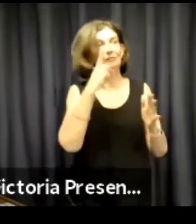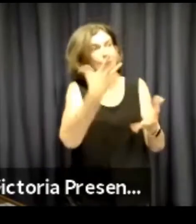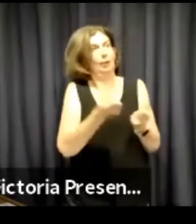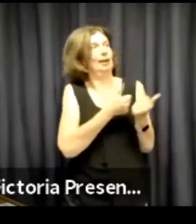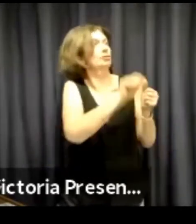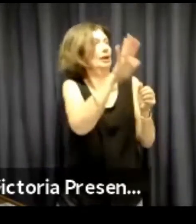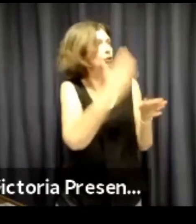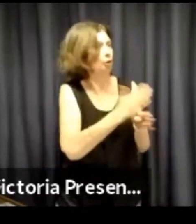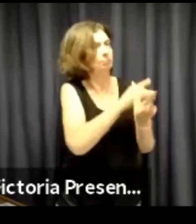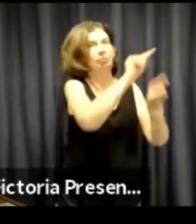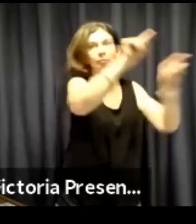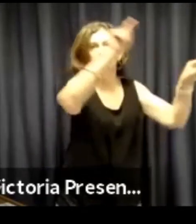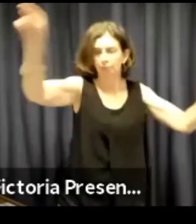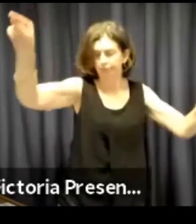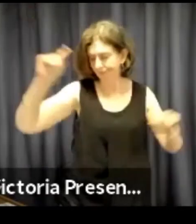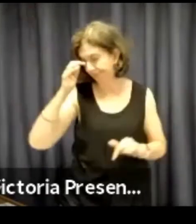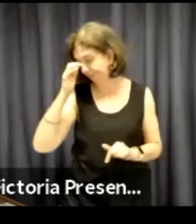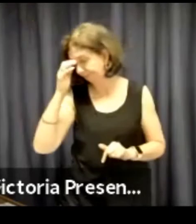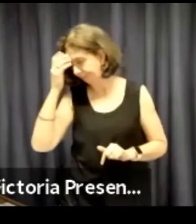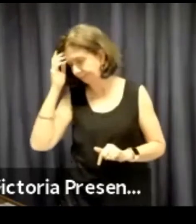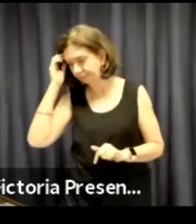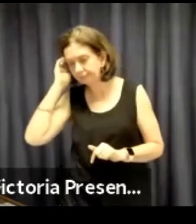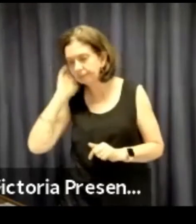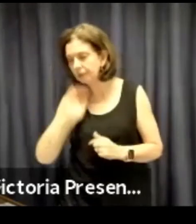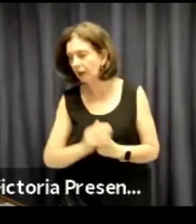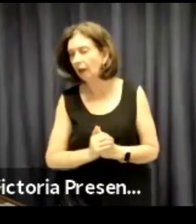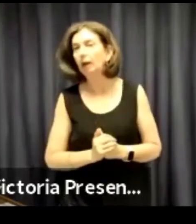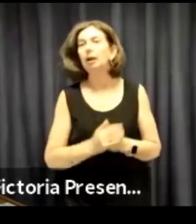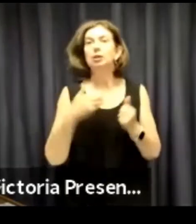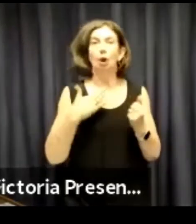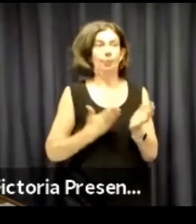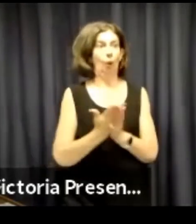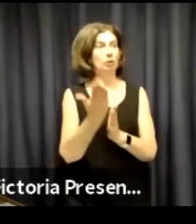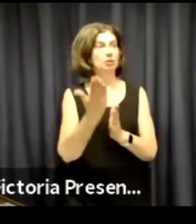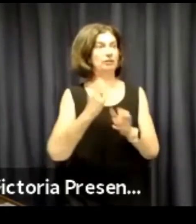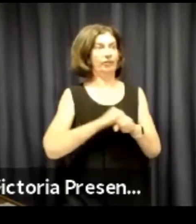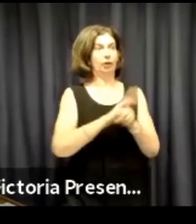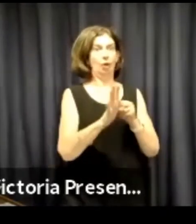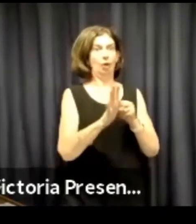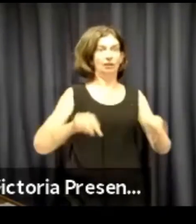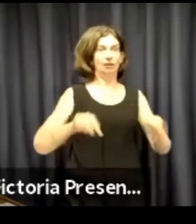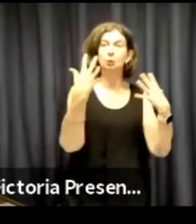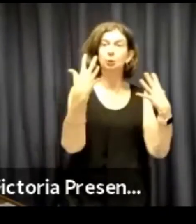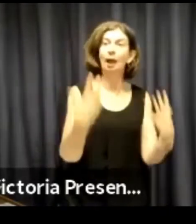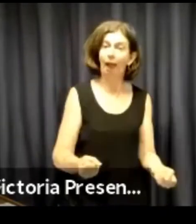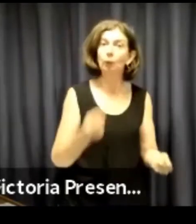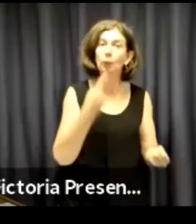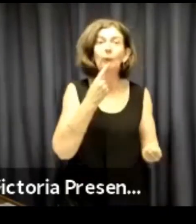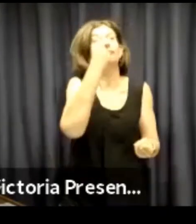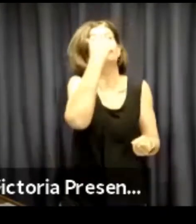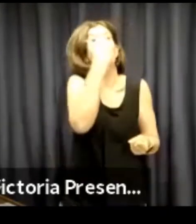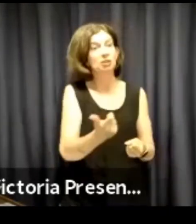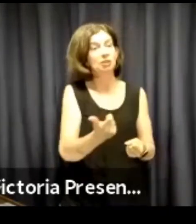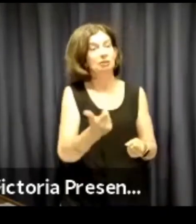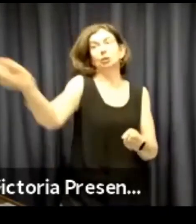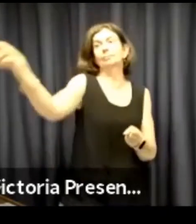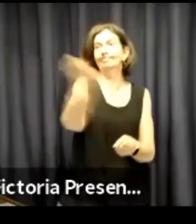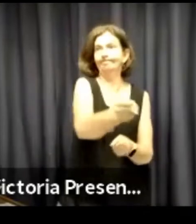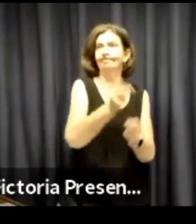there's a lot of competition with opportunities for people to get great employment. Throughout COVID, the challenges we've had,